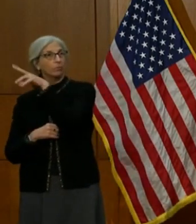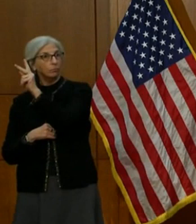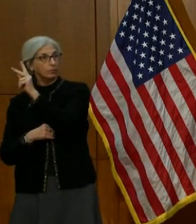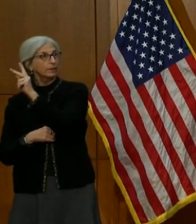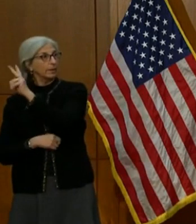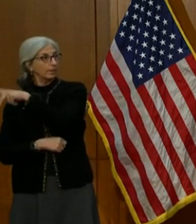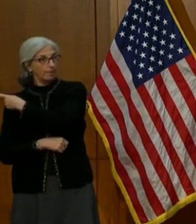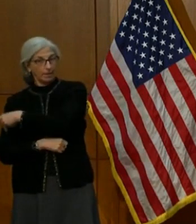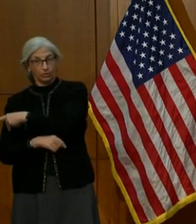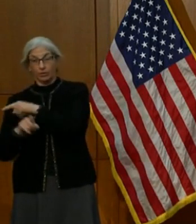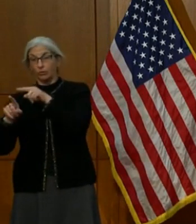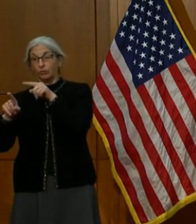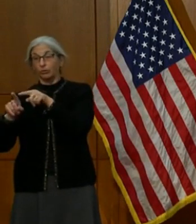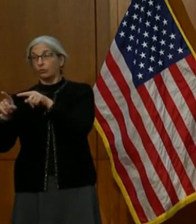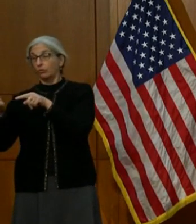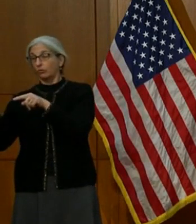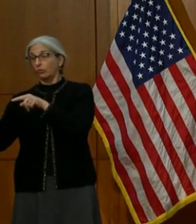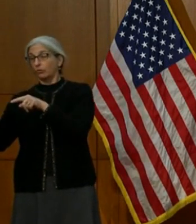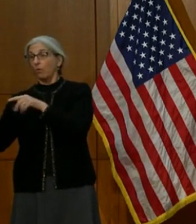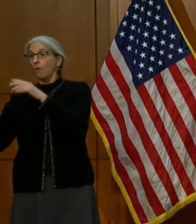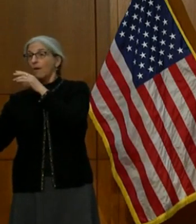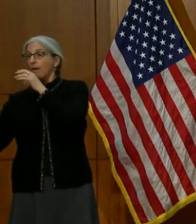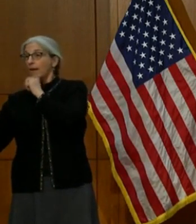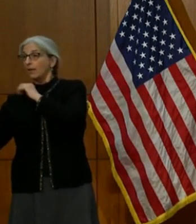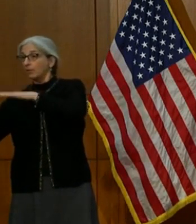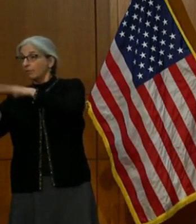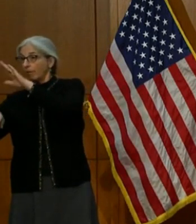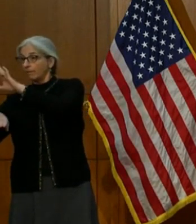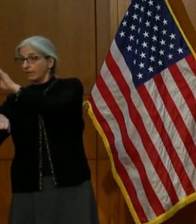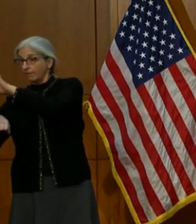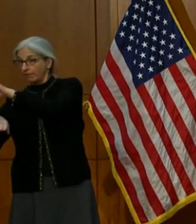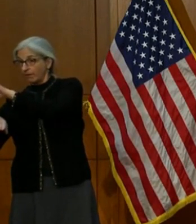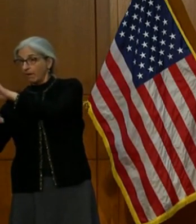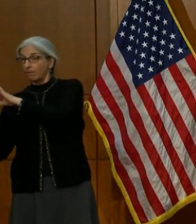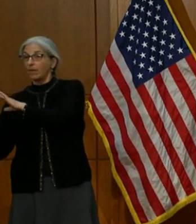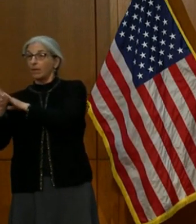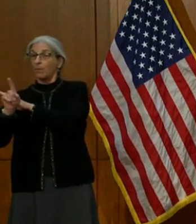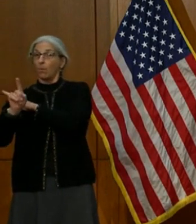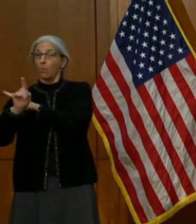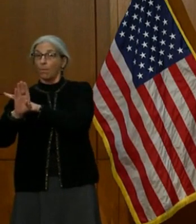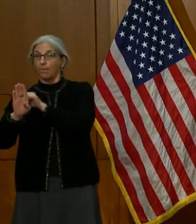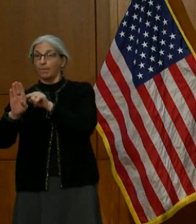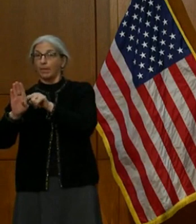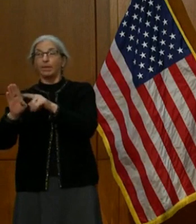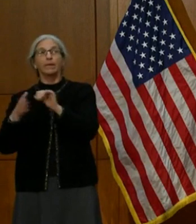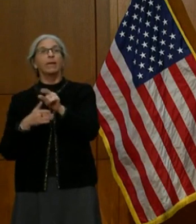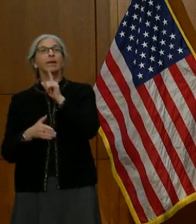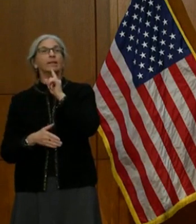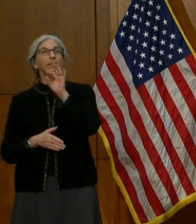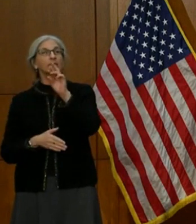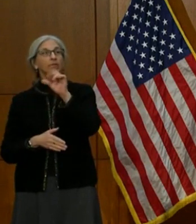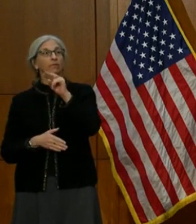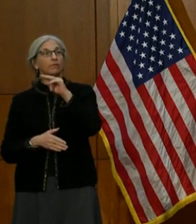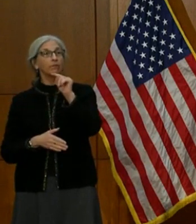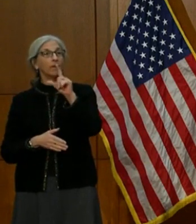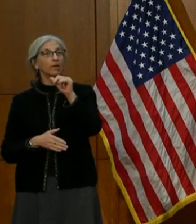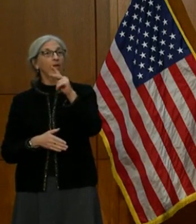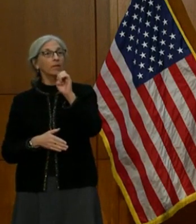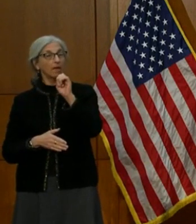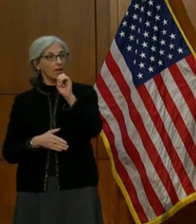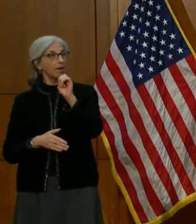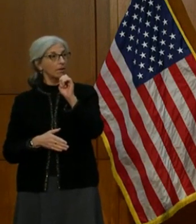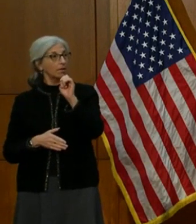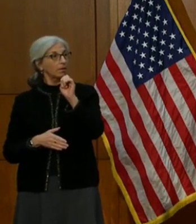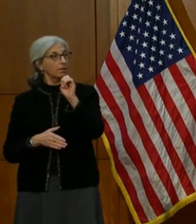greater than 75, and the others that you'll see, is on front line essential workers, those that because of where